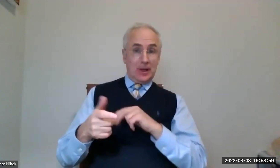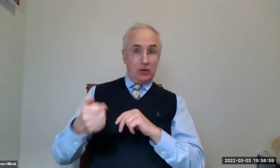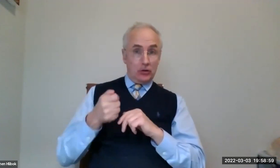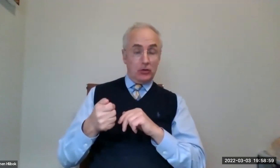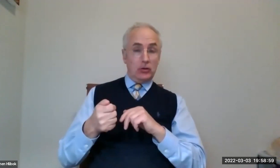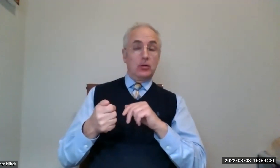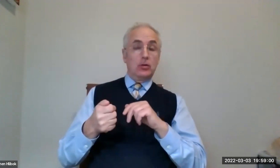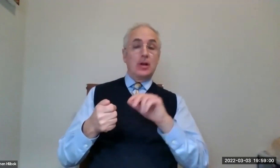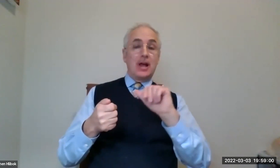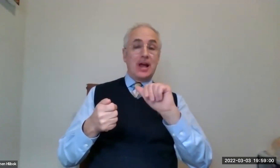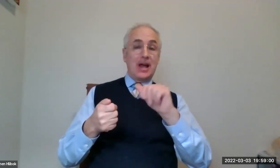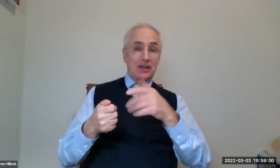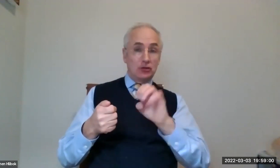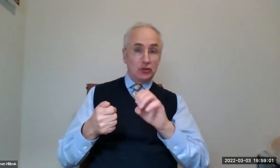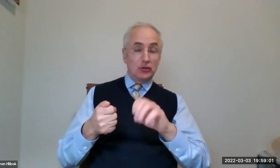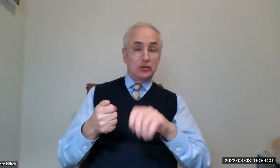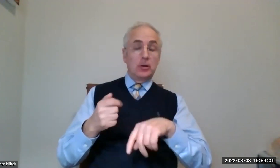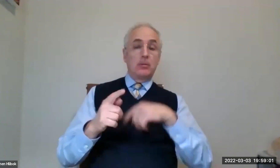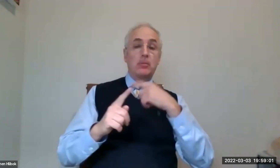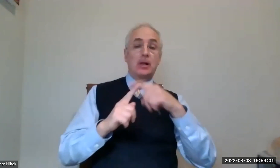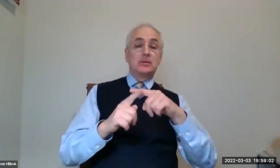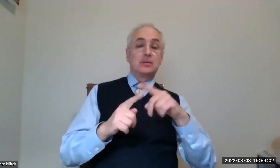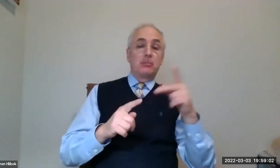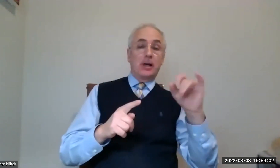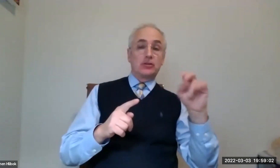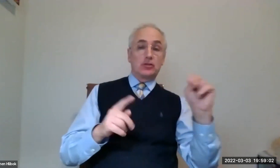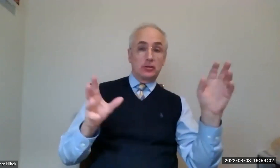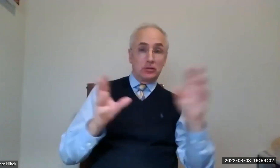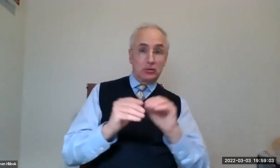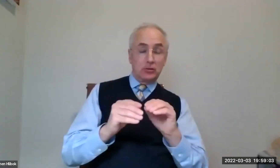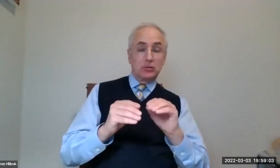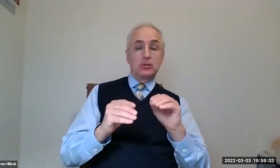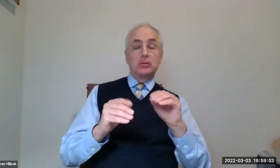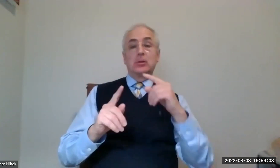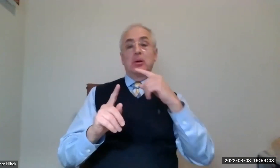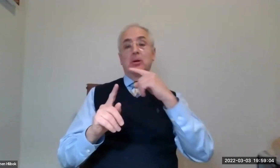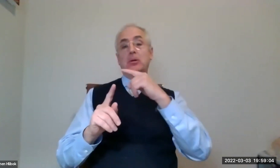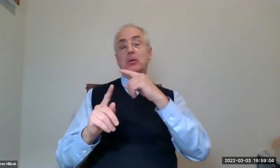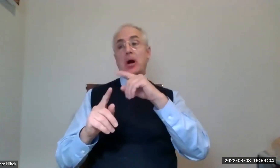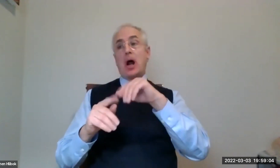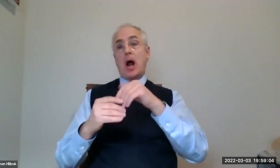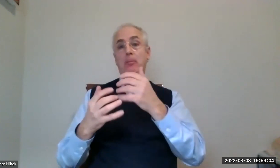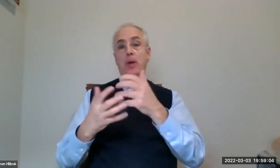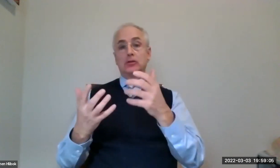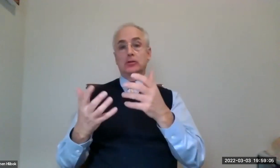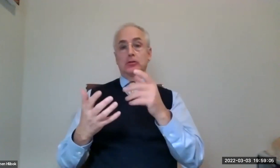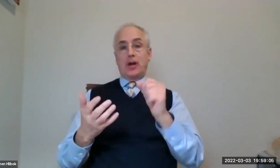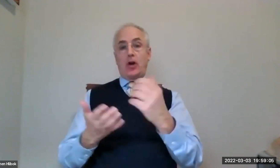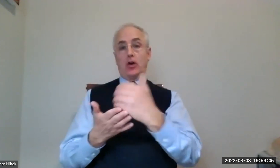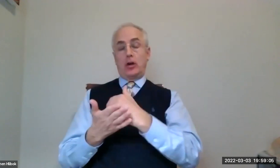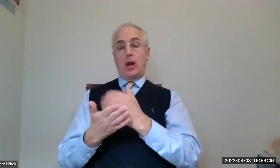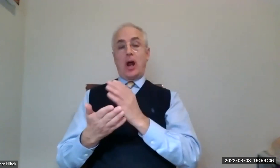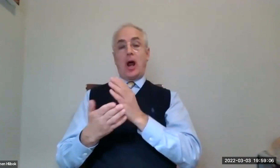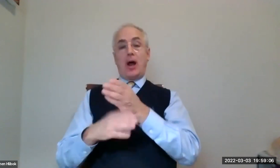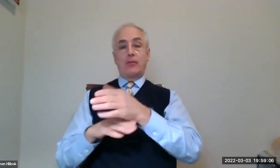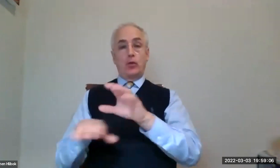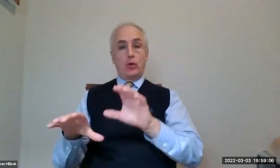When you retire, you have to think about how much you're getting, plus you get from your